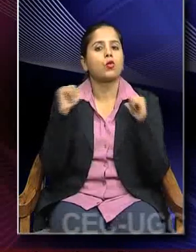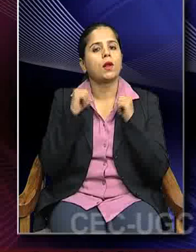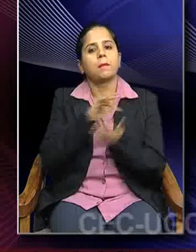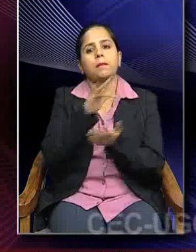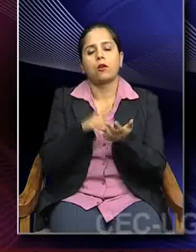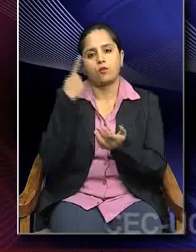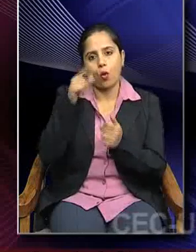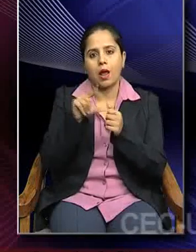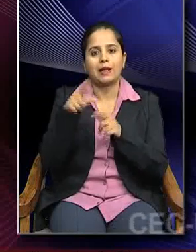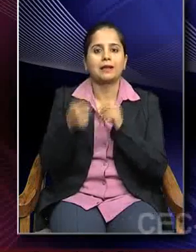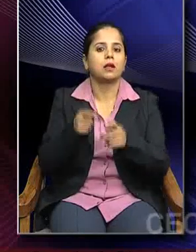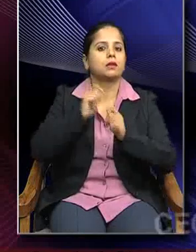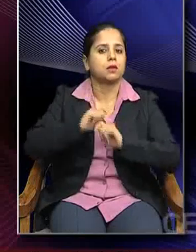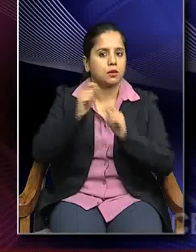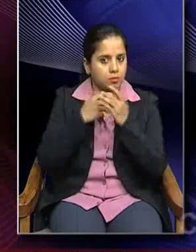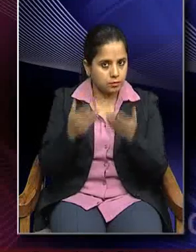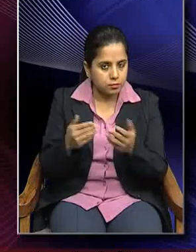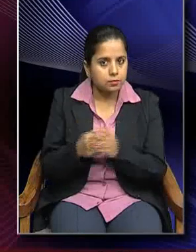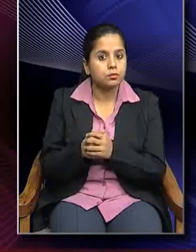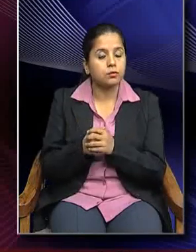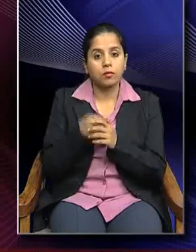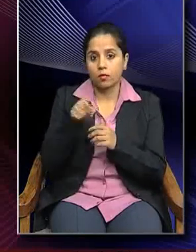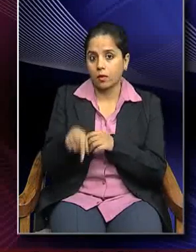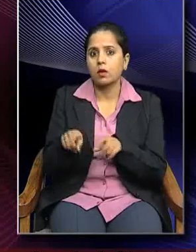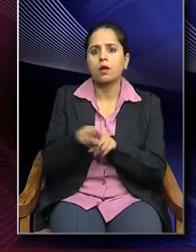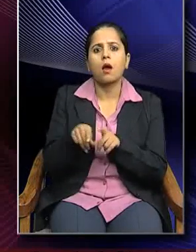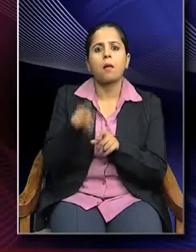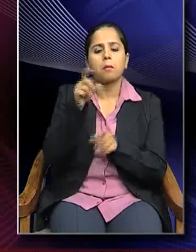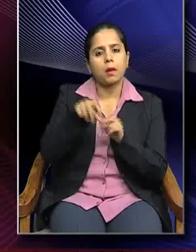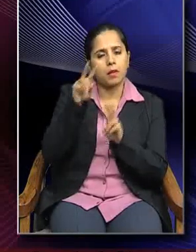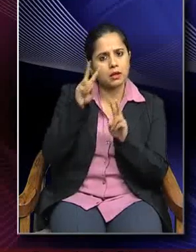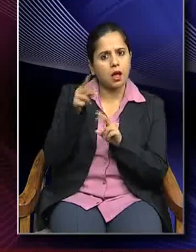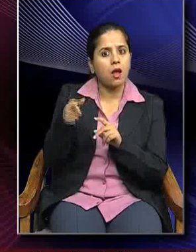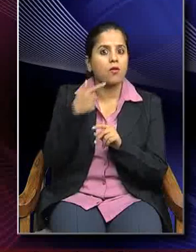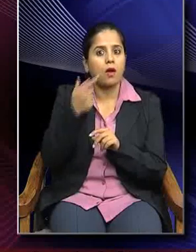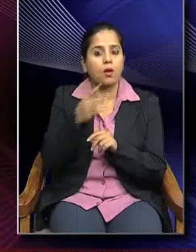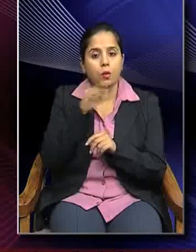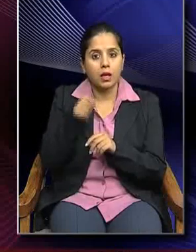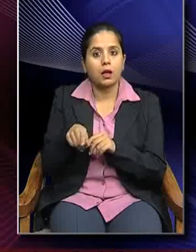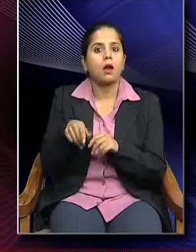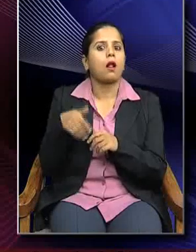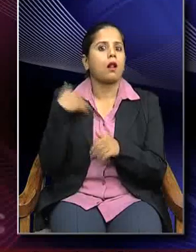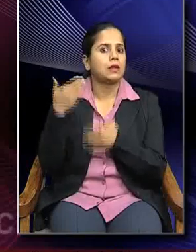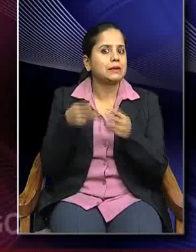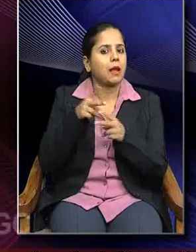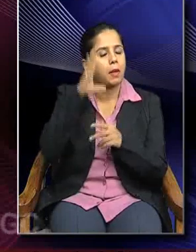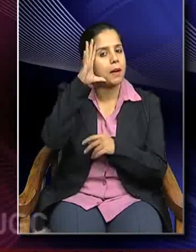Alexander's horse. So, this tells you as to how the surviving memory goes